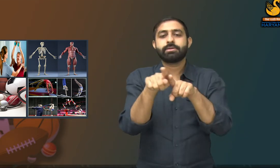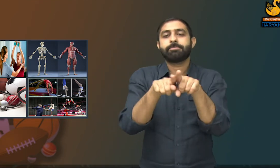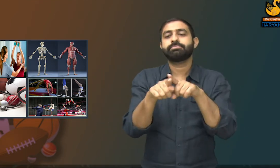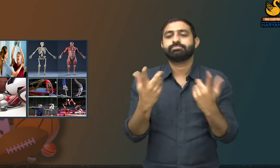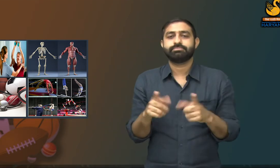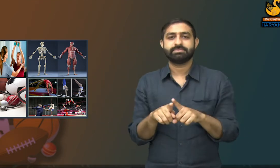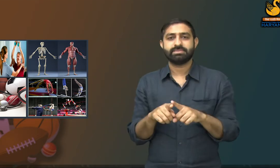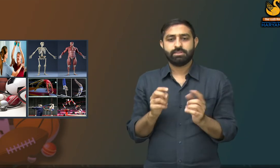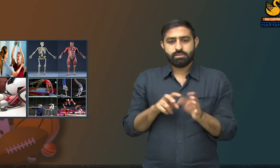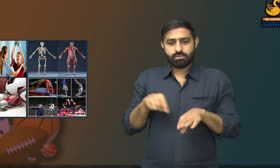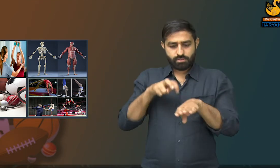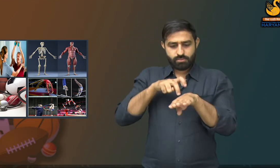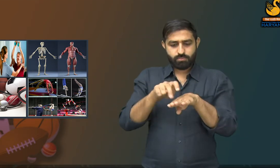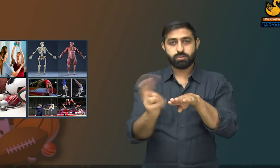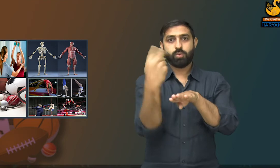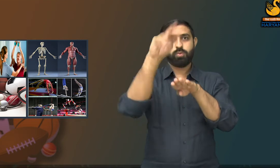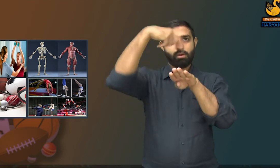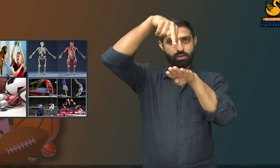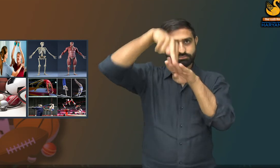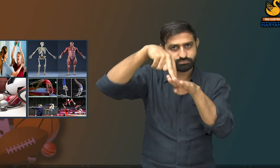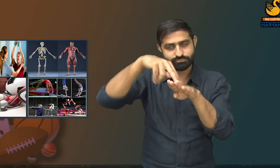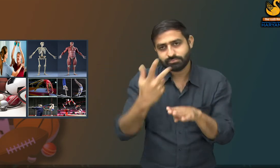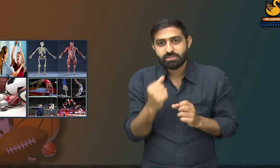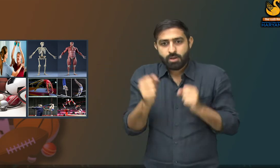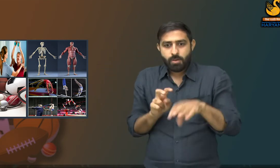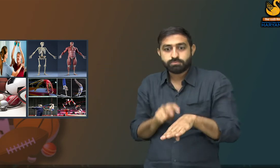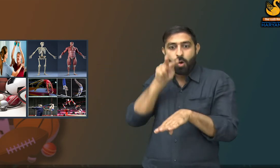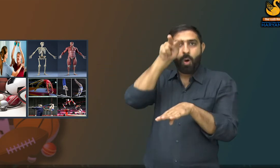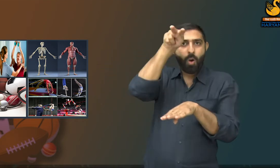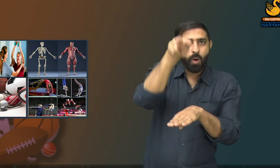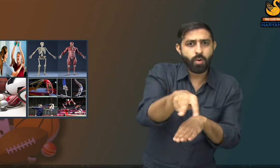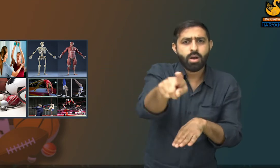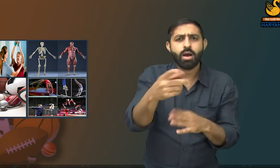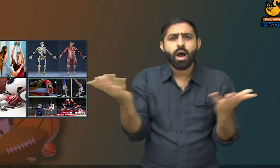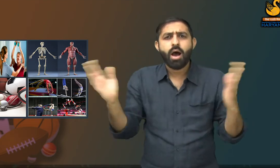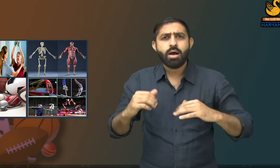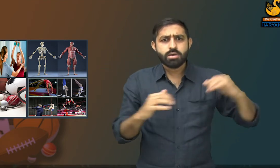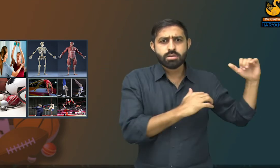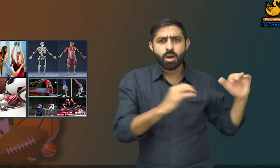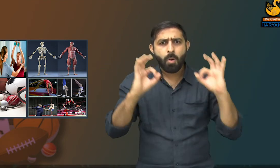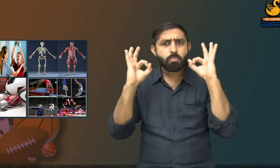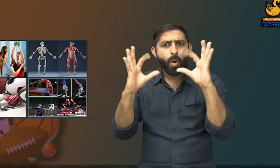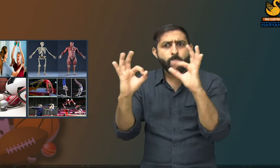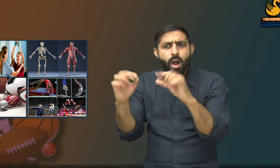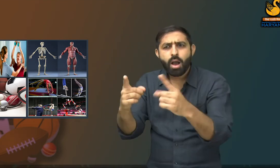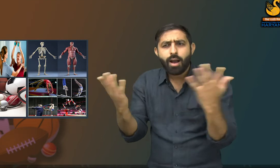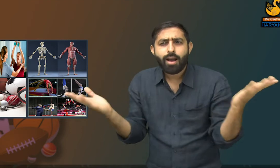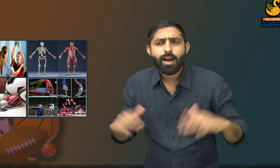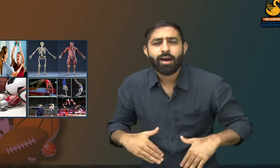We all know in physical activities, exercises, performances and sports we